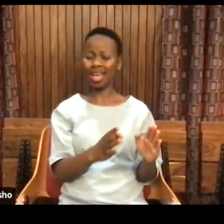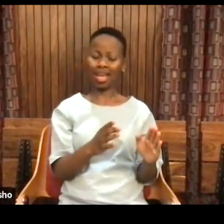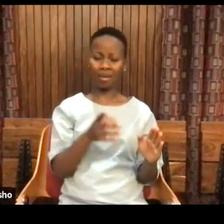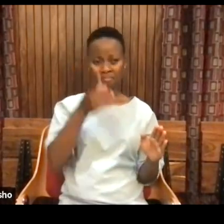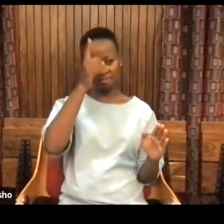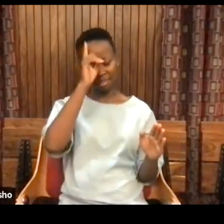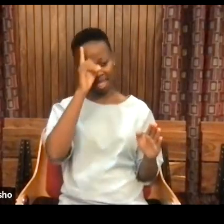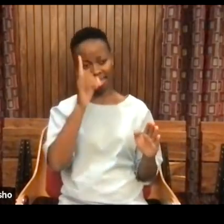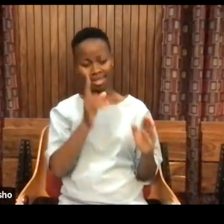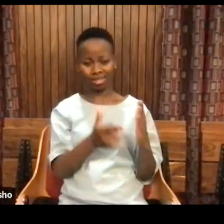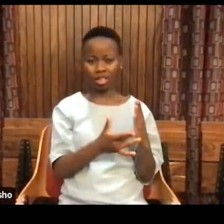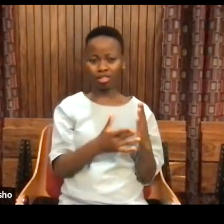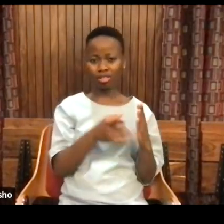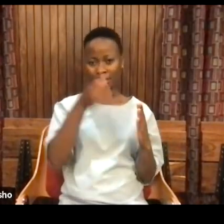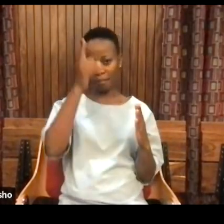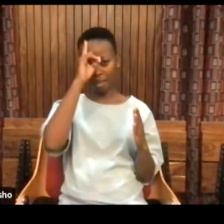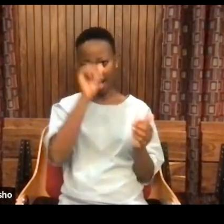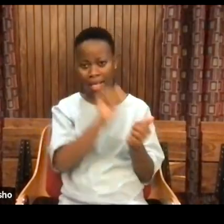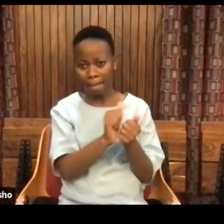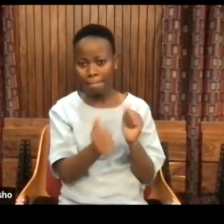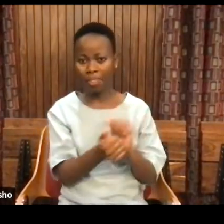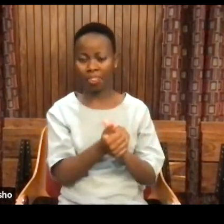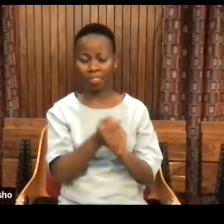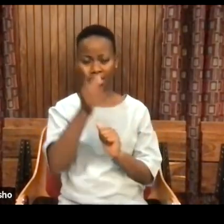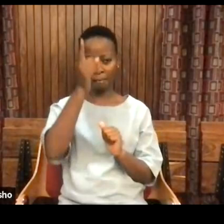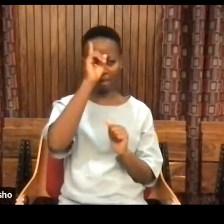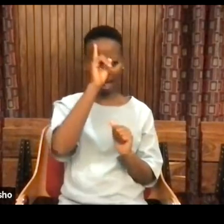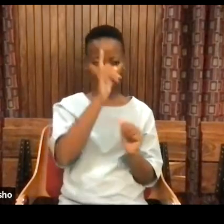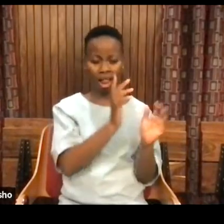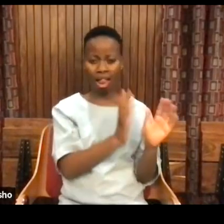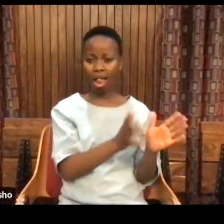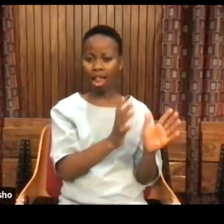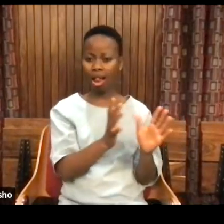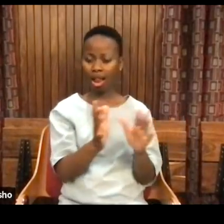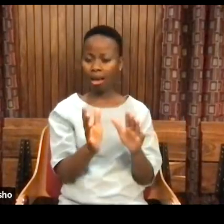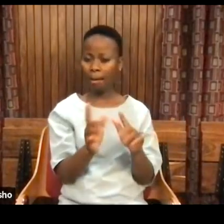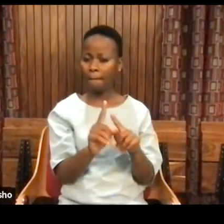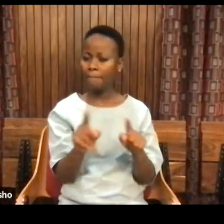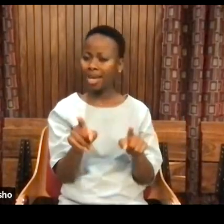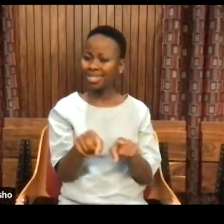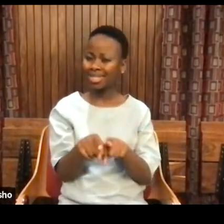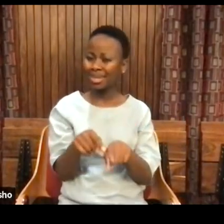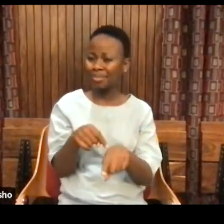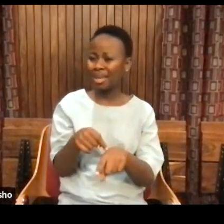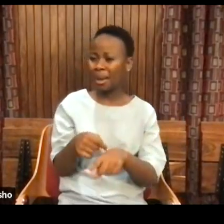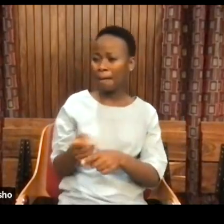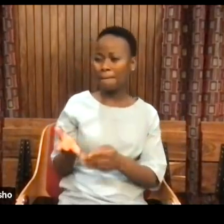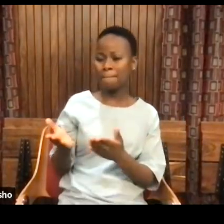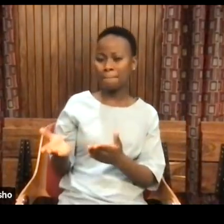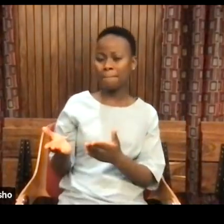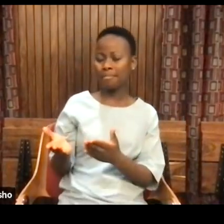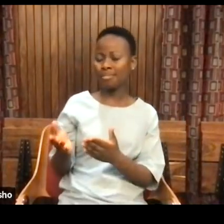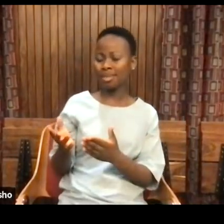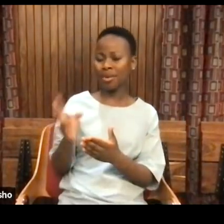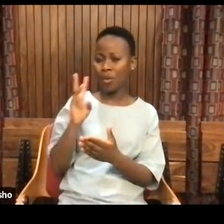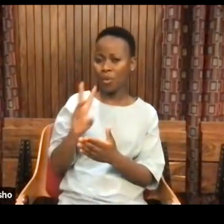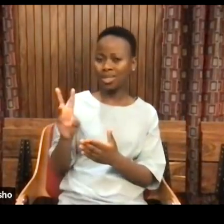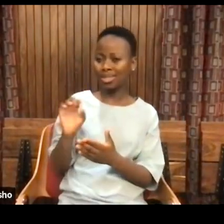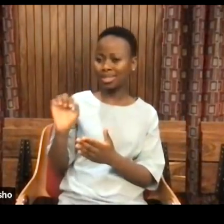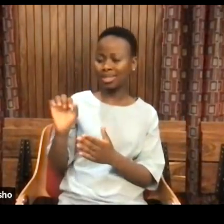African mathematics or an African this or that. But at the same time, I think the most successful science,